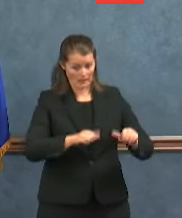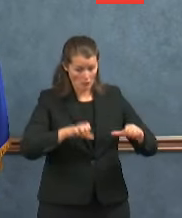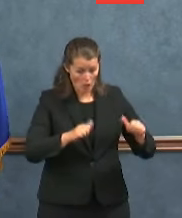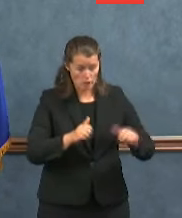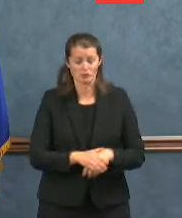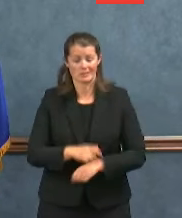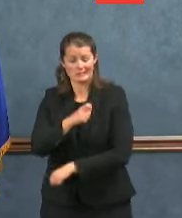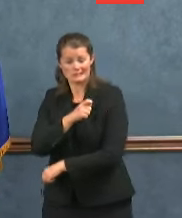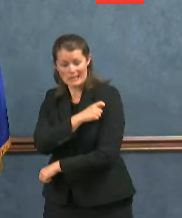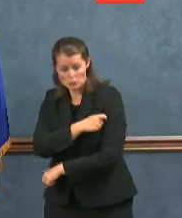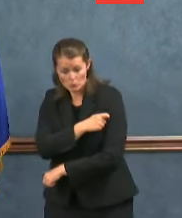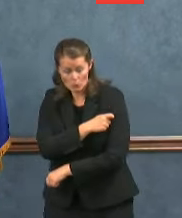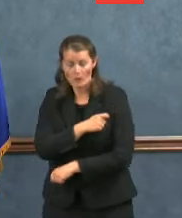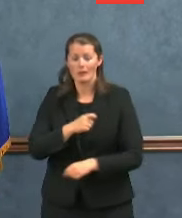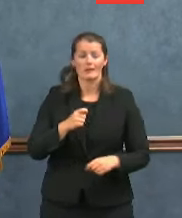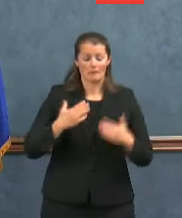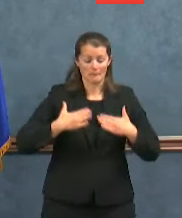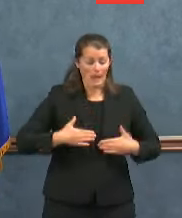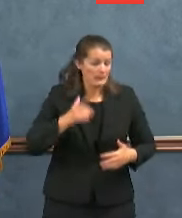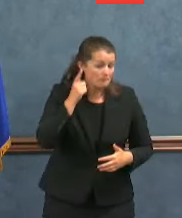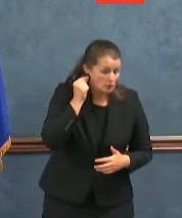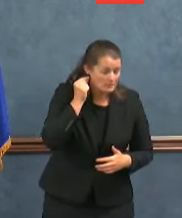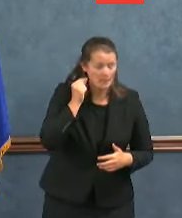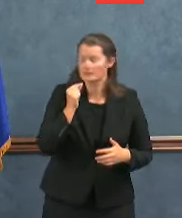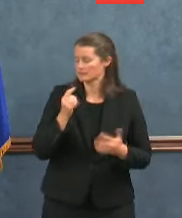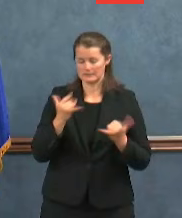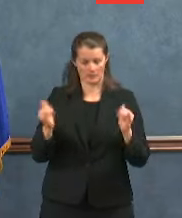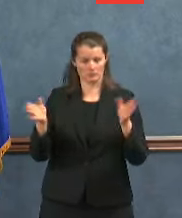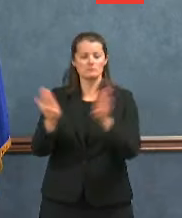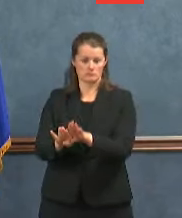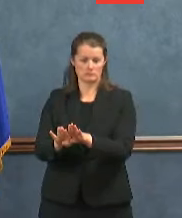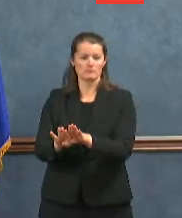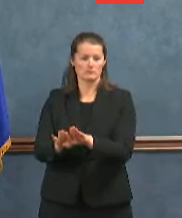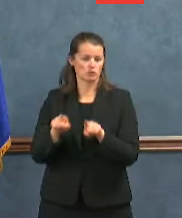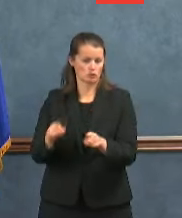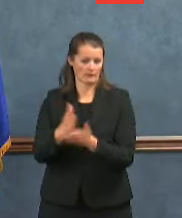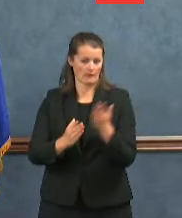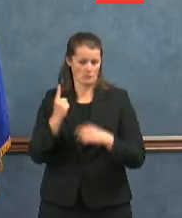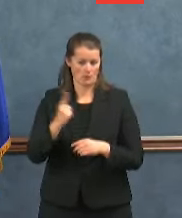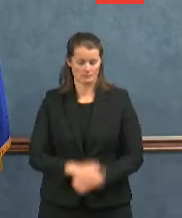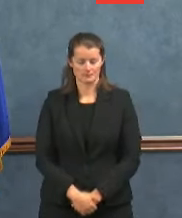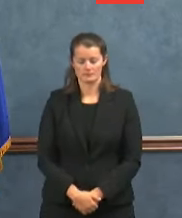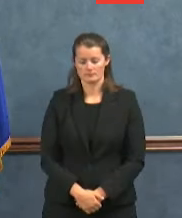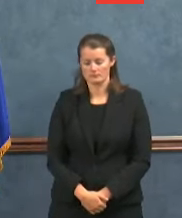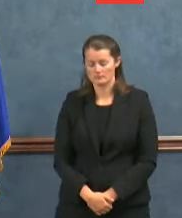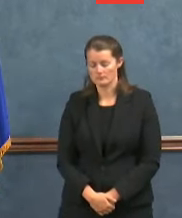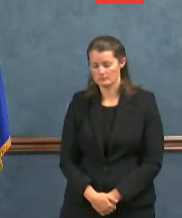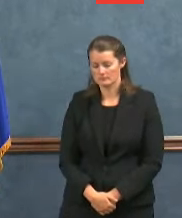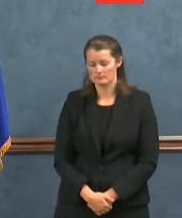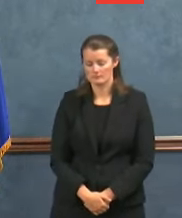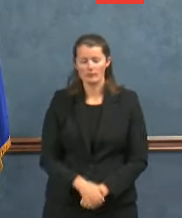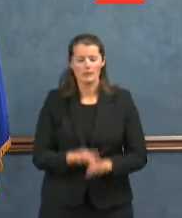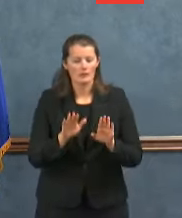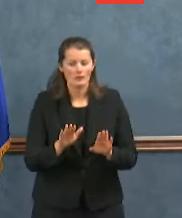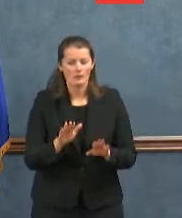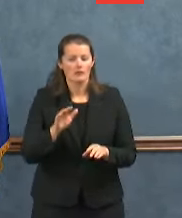establishments will also not be opening under phase one and as a reminder gaming establishments will